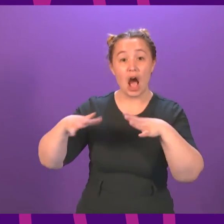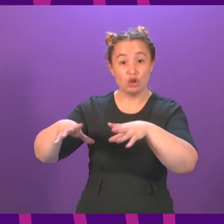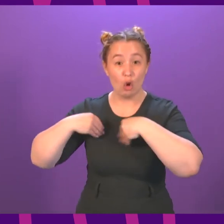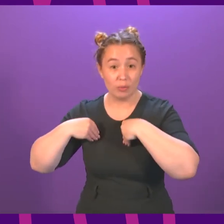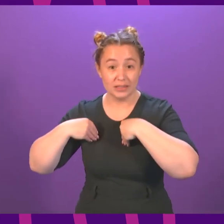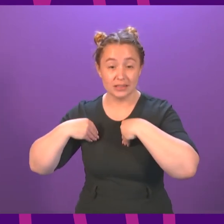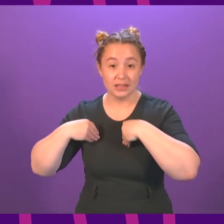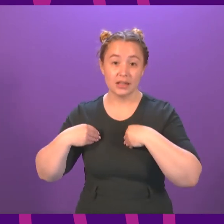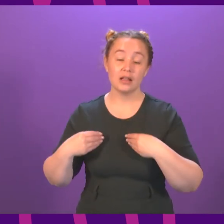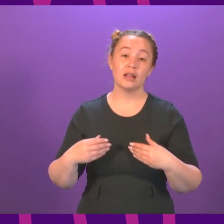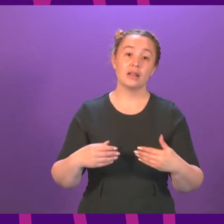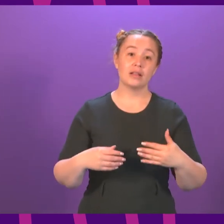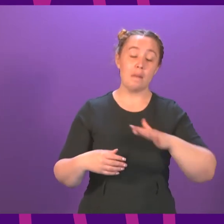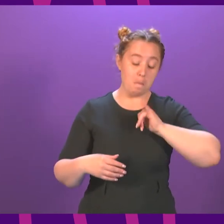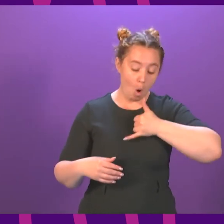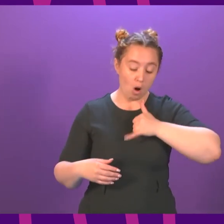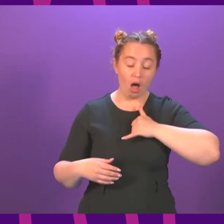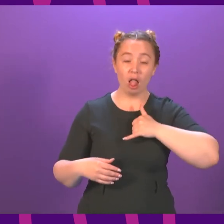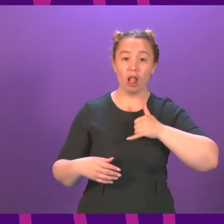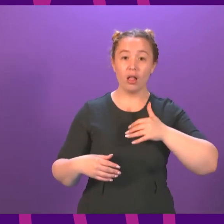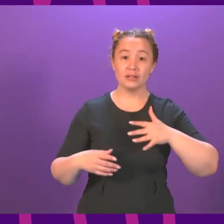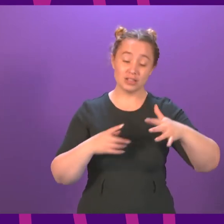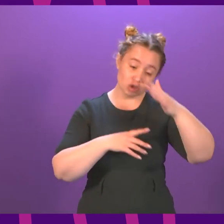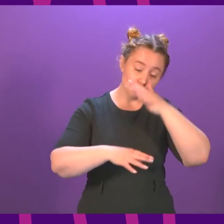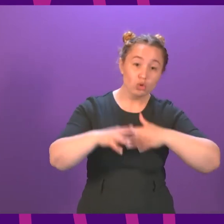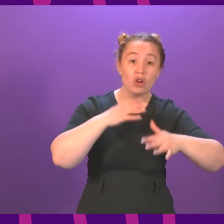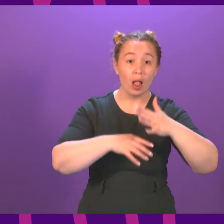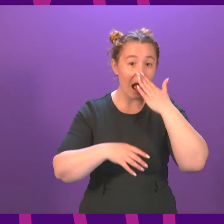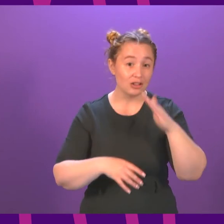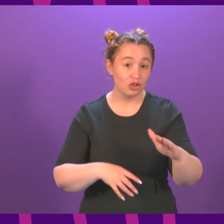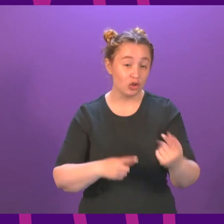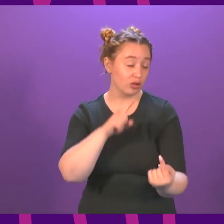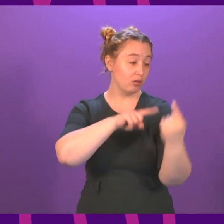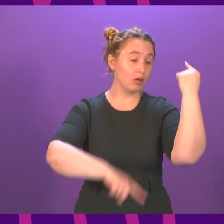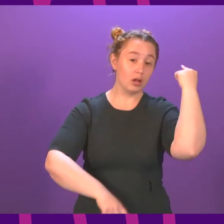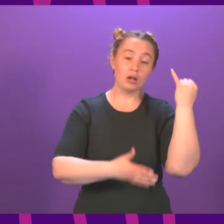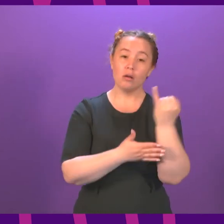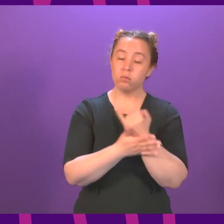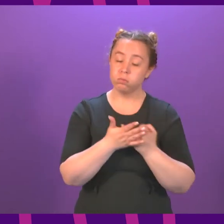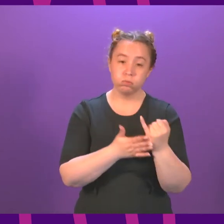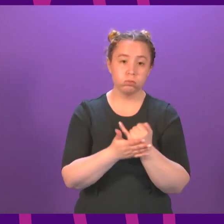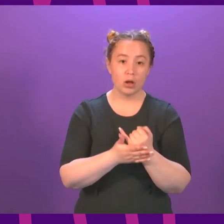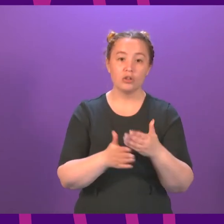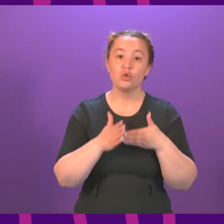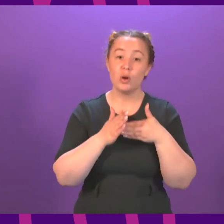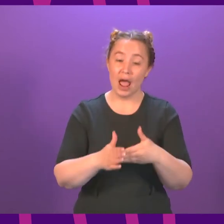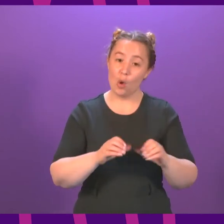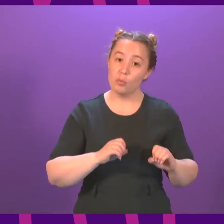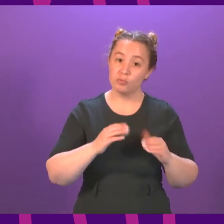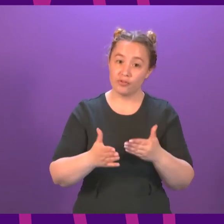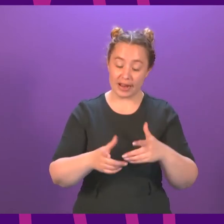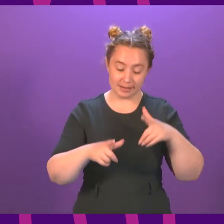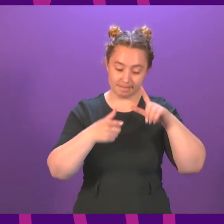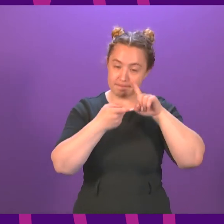social attitudes of the time. Major shifts have occurred in adoption policy and practice, and that ensures a focus is now placed on providing secure